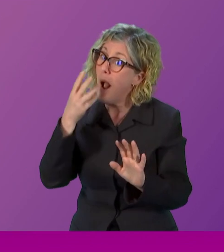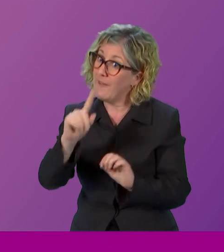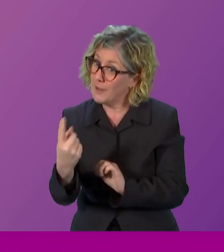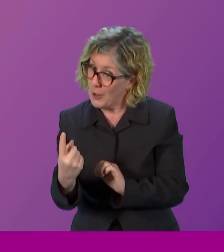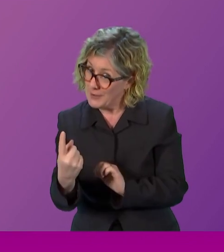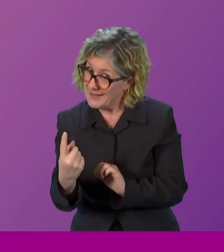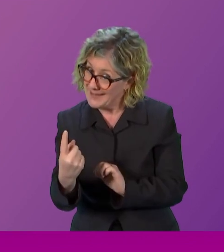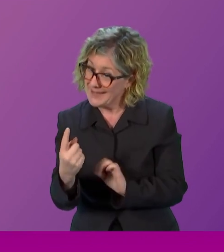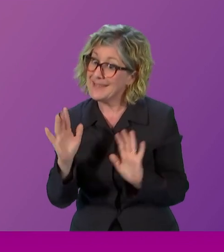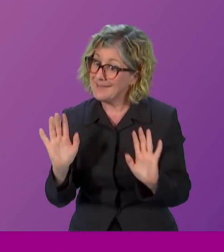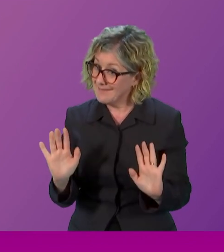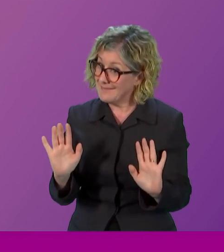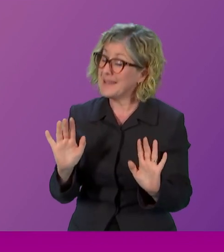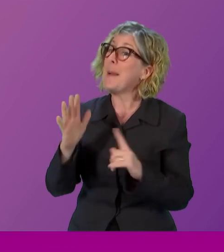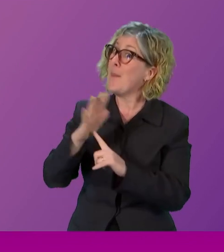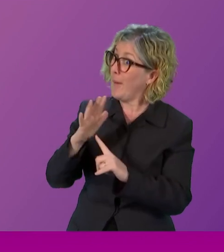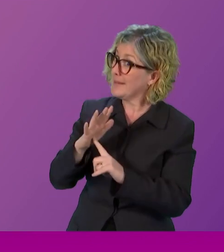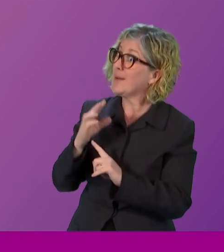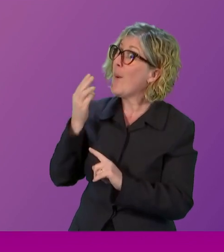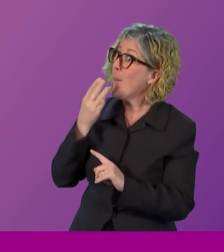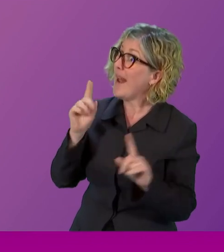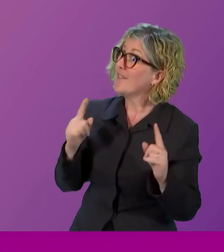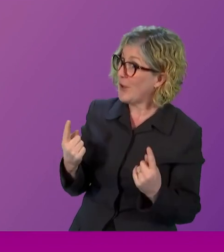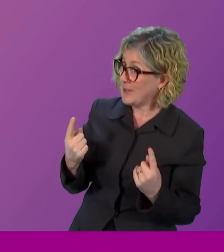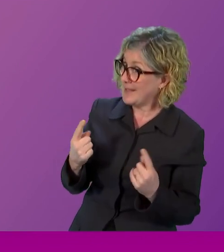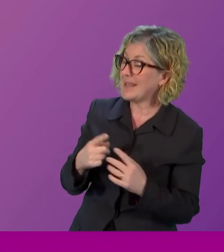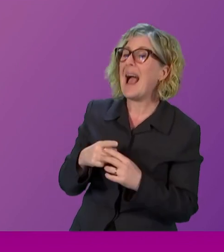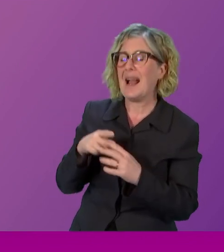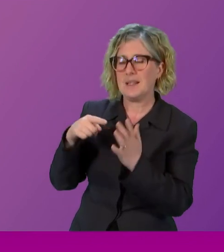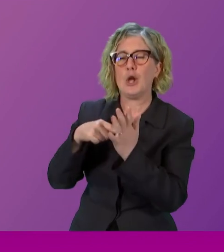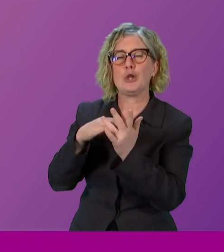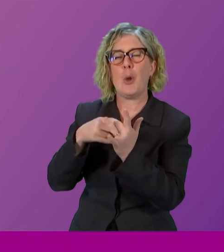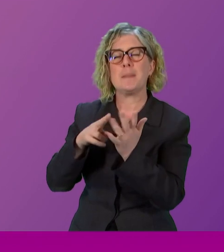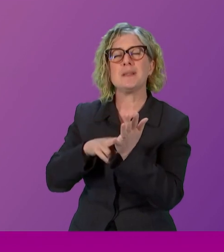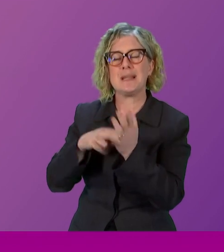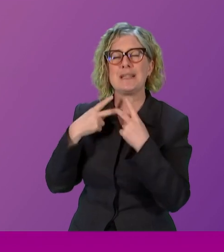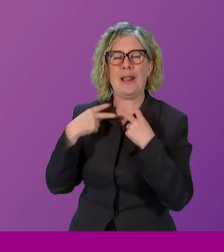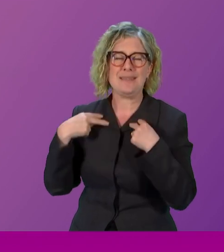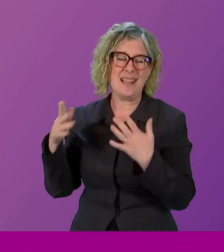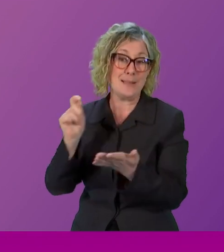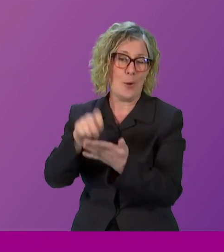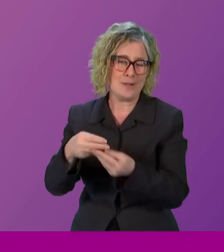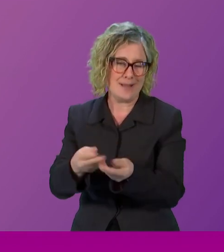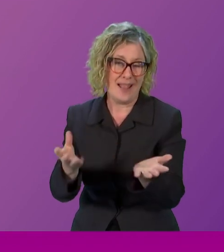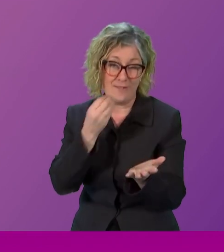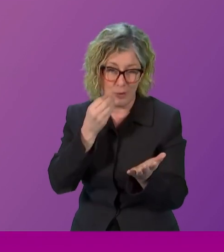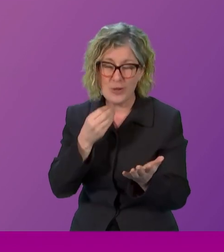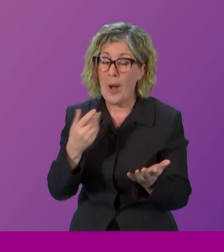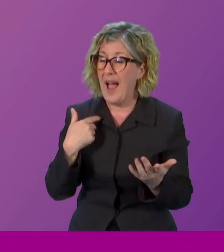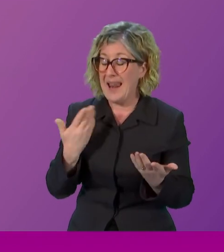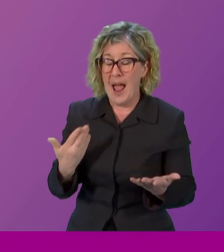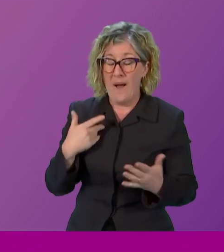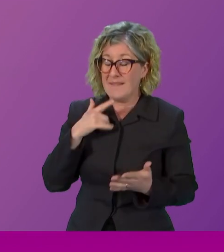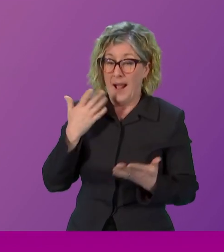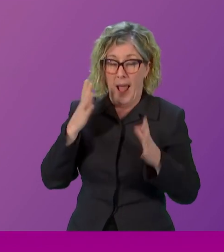And as I said, Thomson's have sponsored us. I've got nothing left to say, and you might even gather, I was a bit emotional today, I really did.